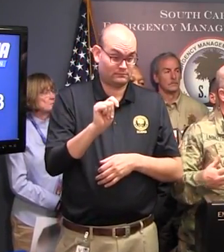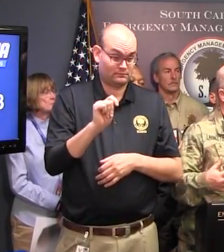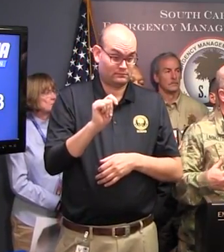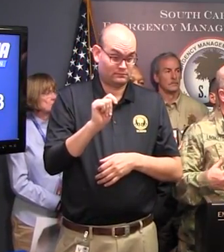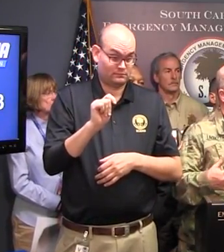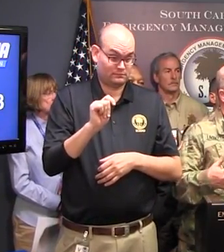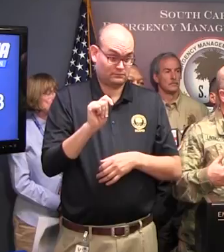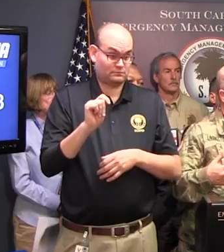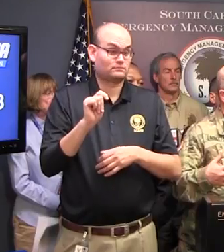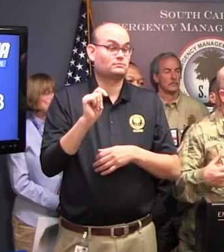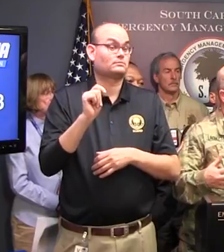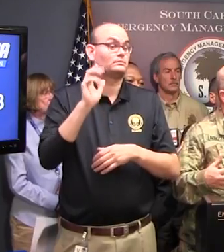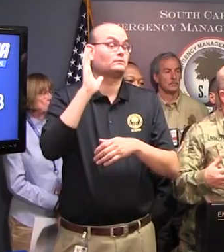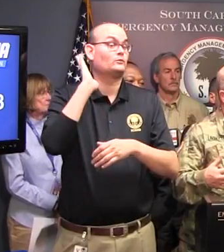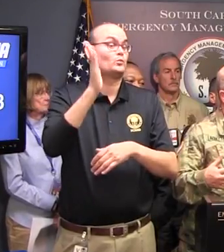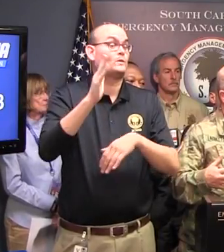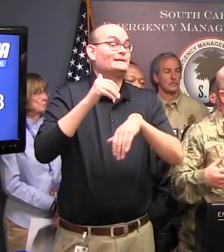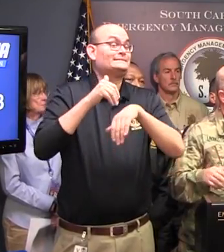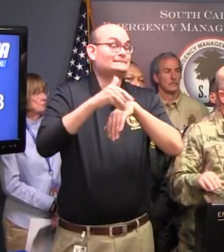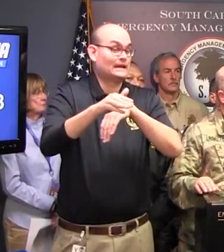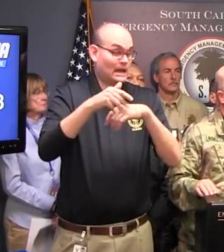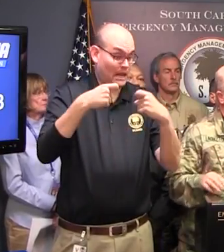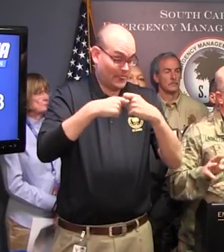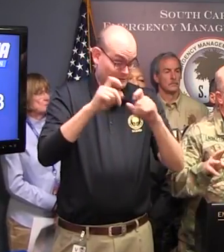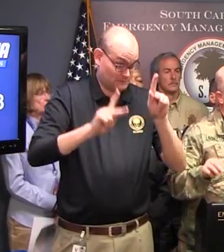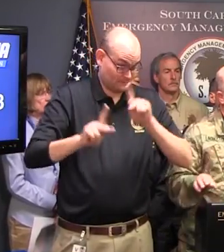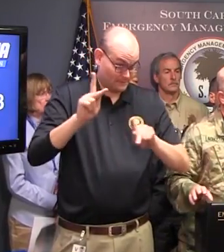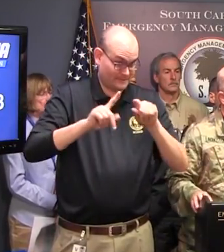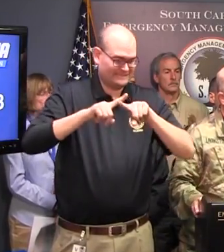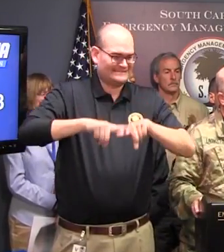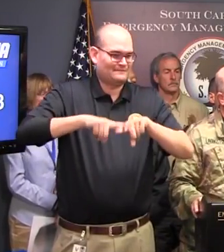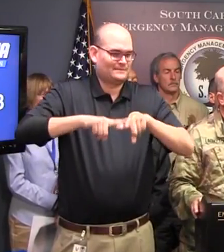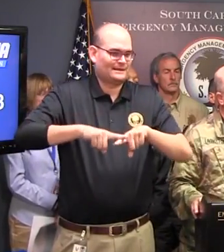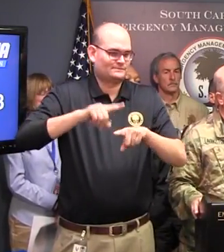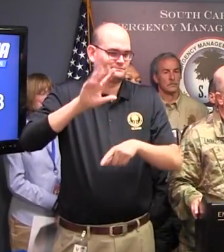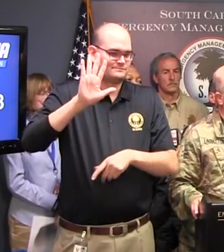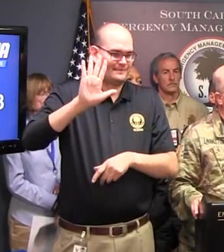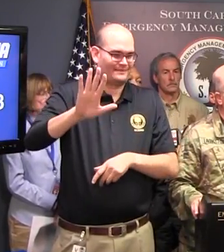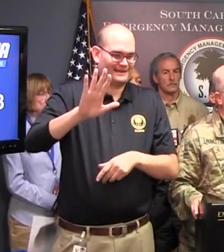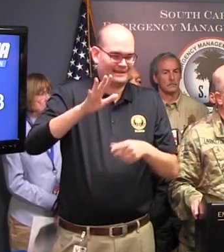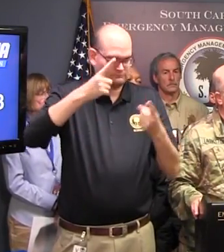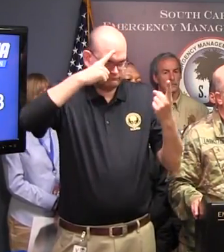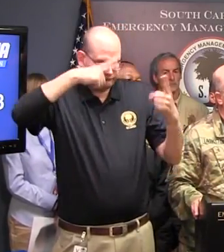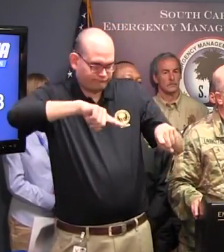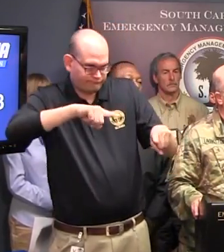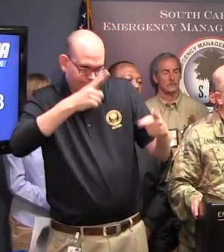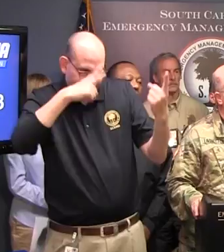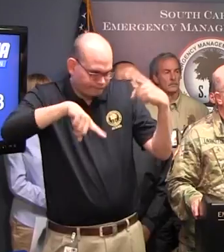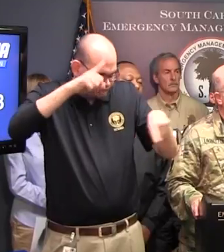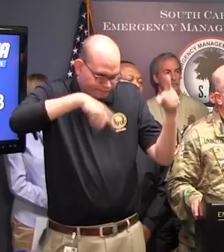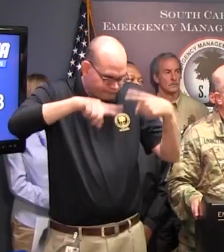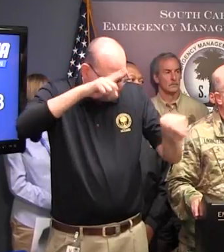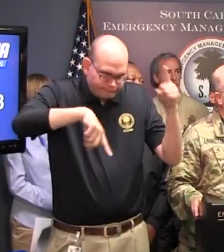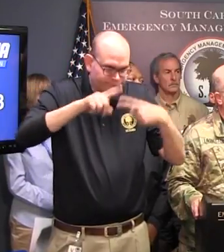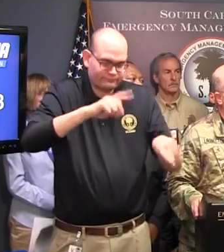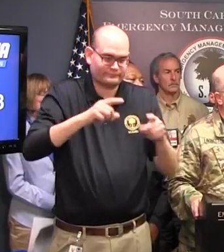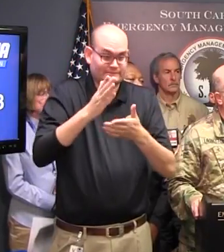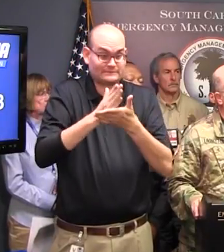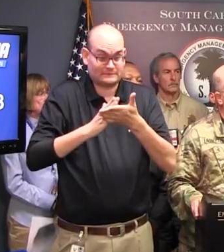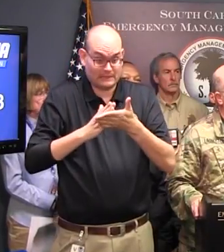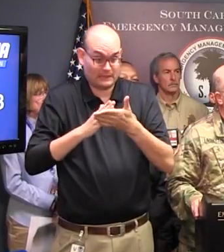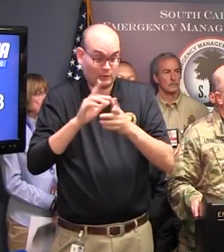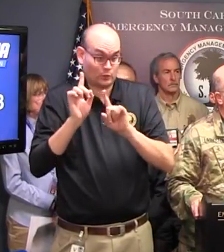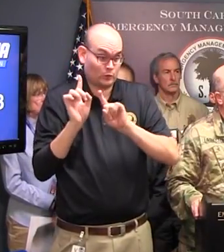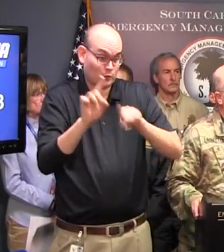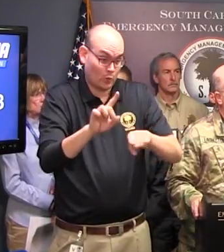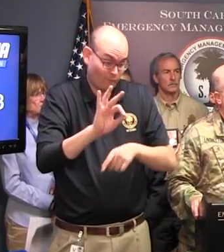cooperative agreements between the different utilities. And so you'll get a flood of utility companies headed to Florida and